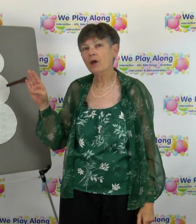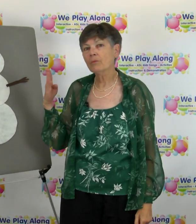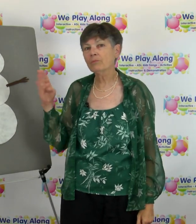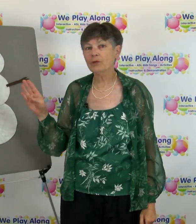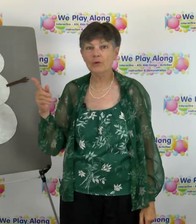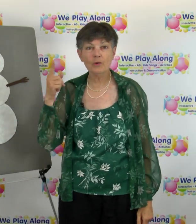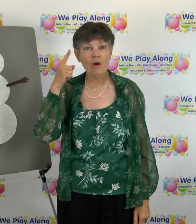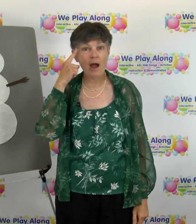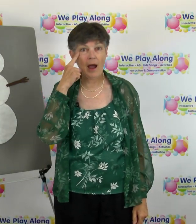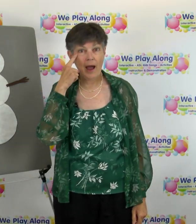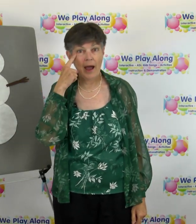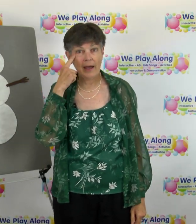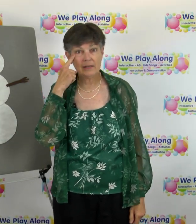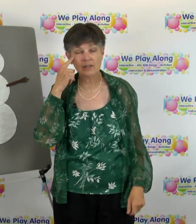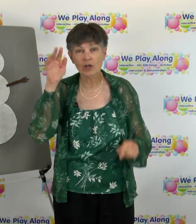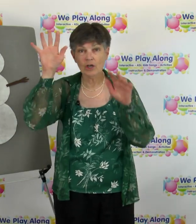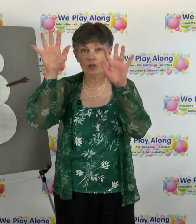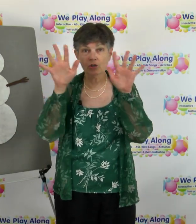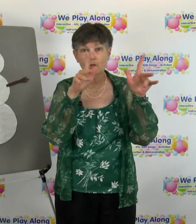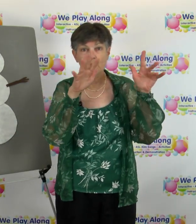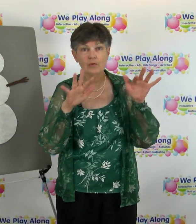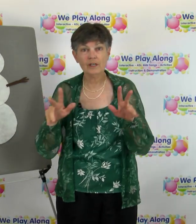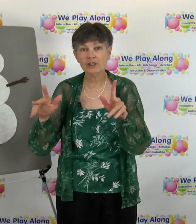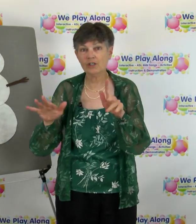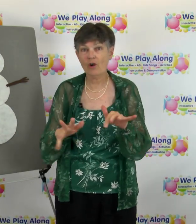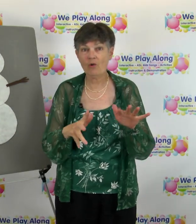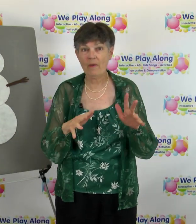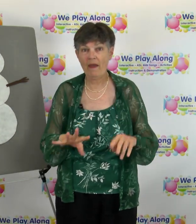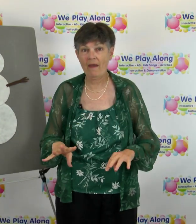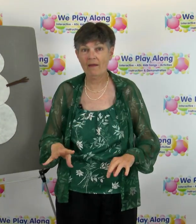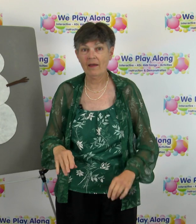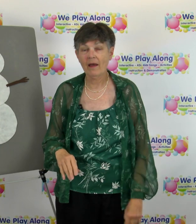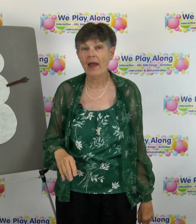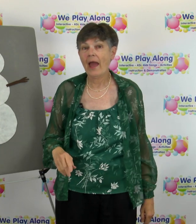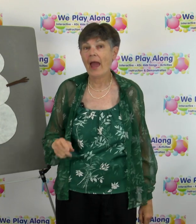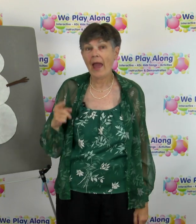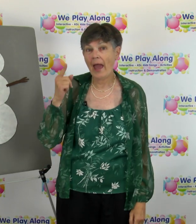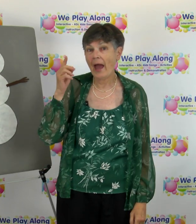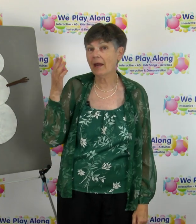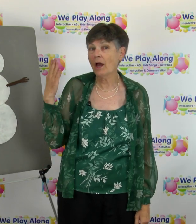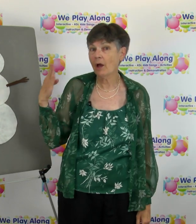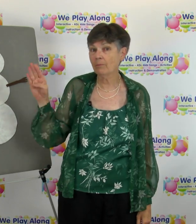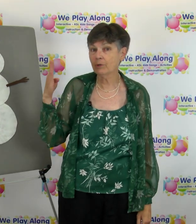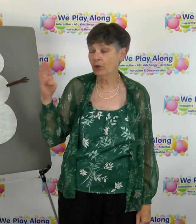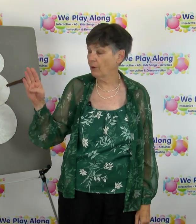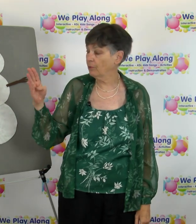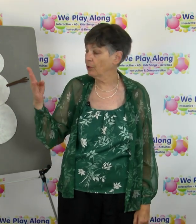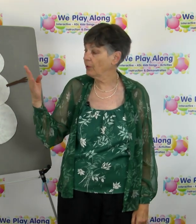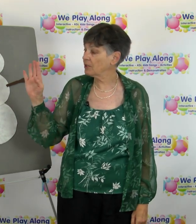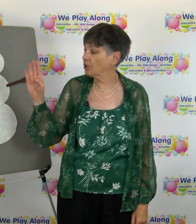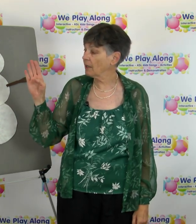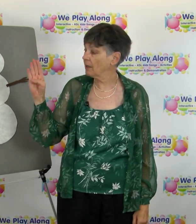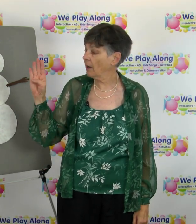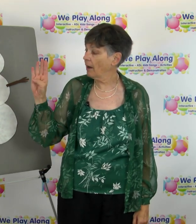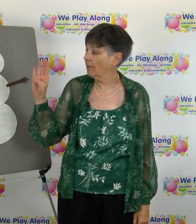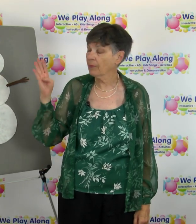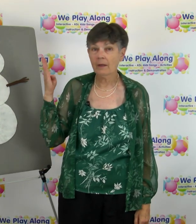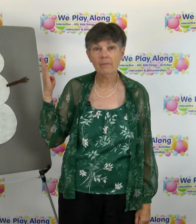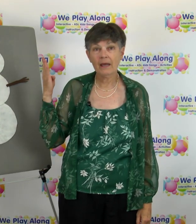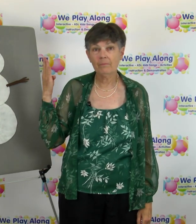blue eyes to the snowman add blue and blue is you're gonna make